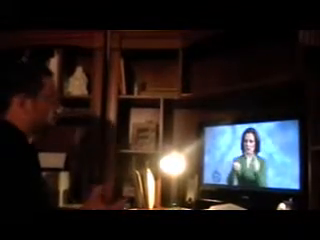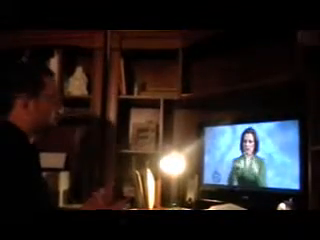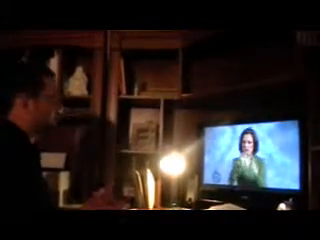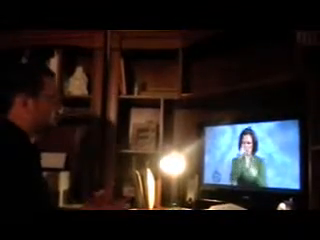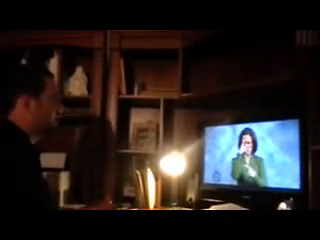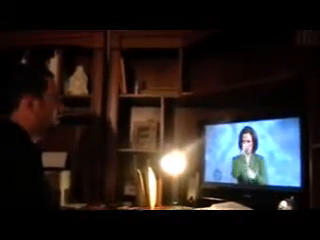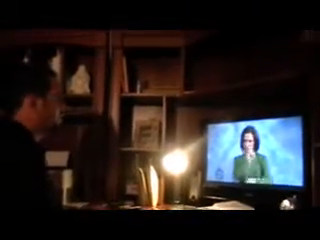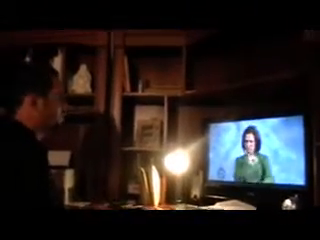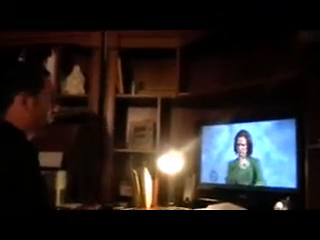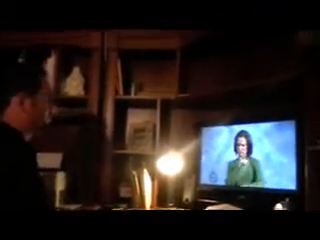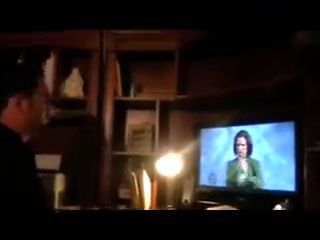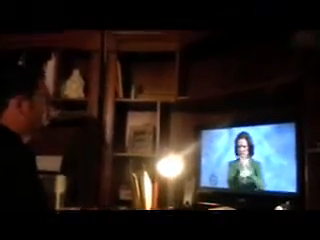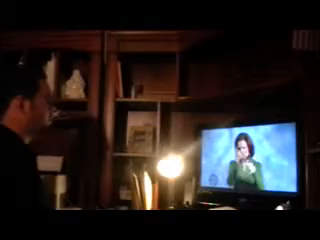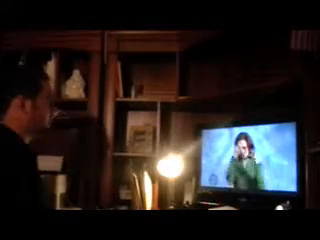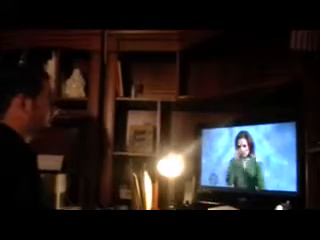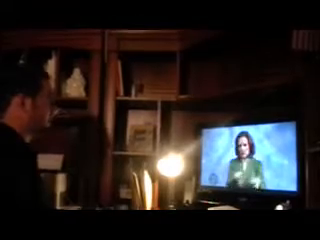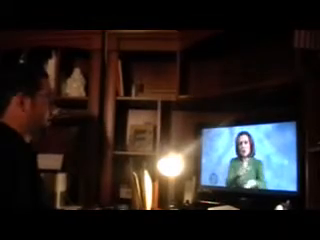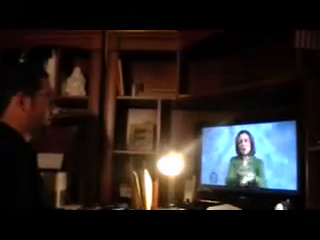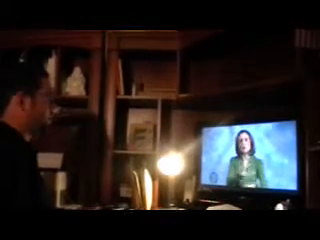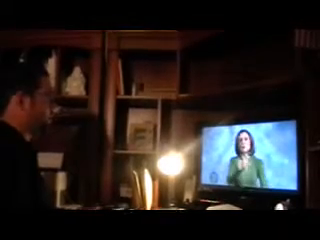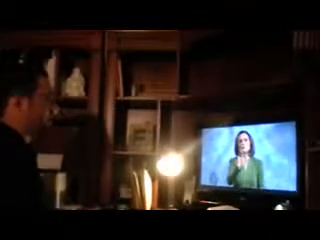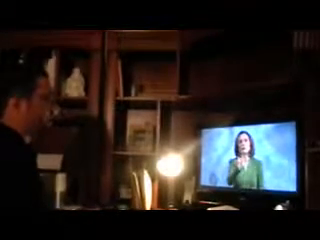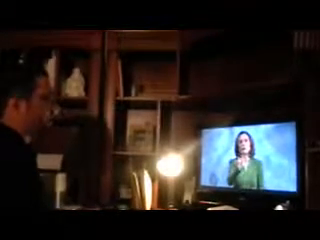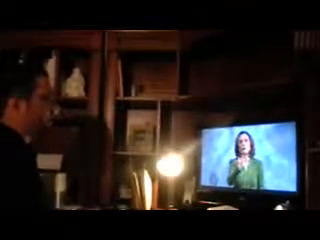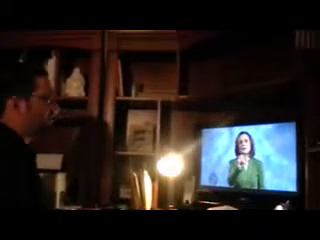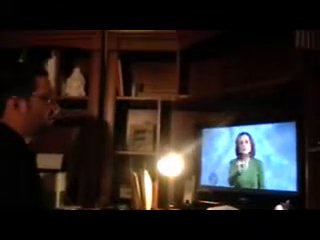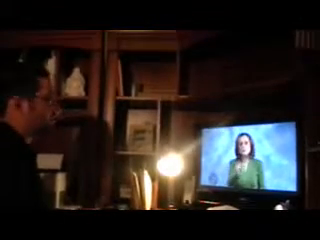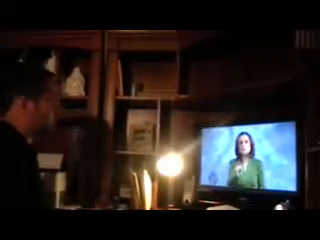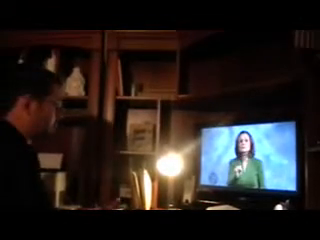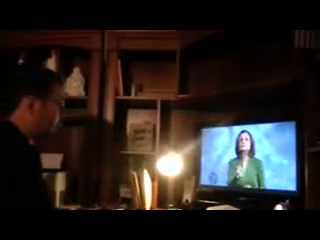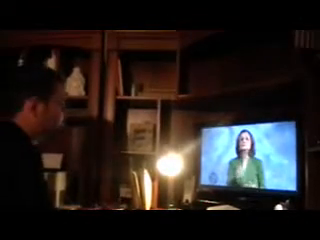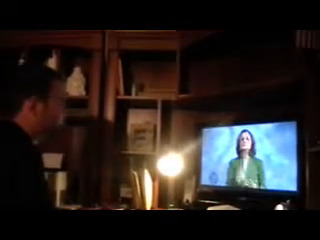industry, when thinking, when we set it up to decide our rates,